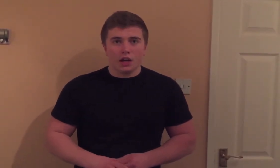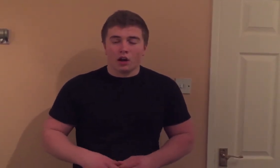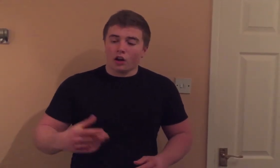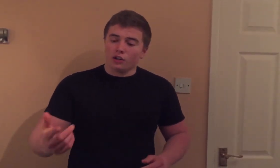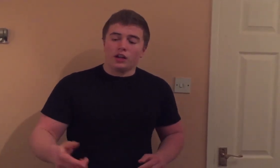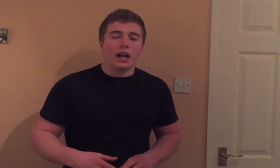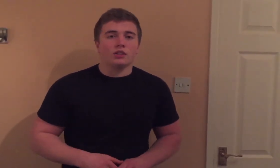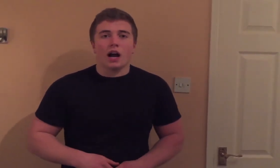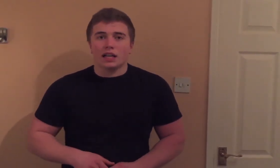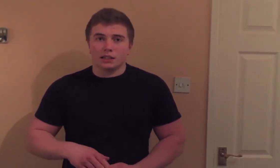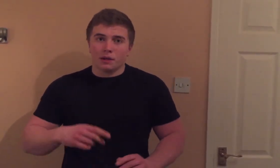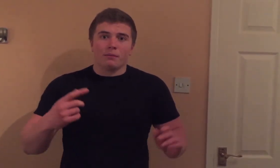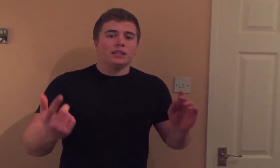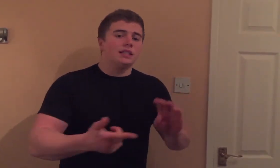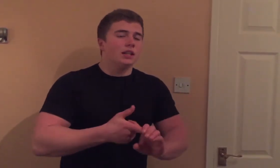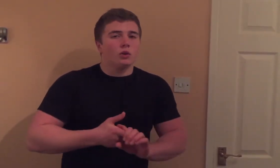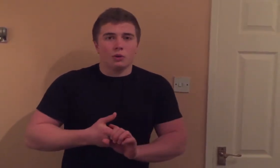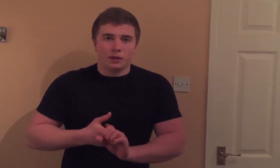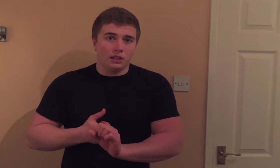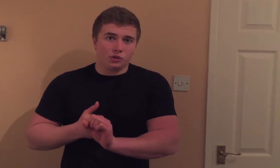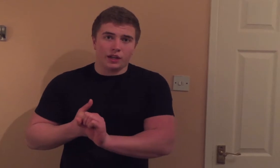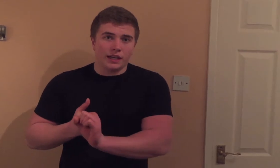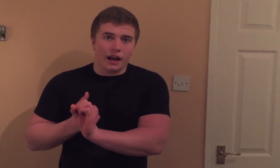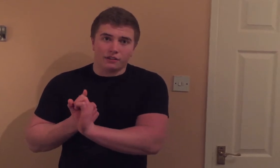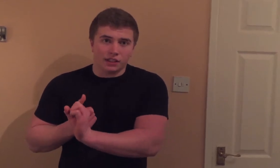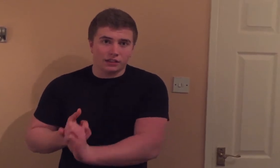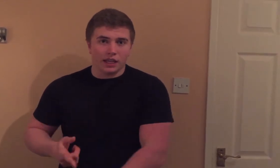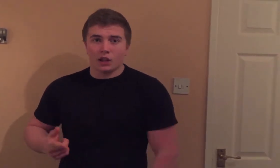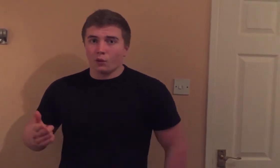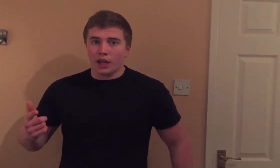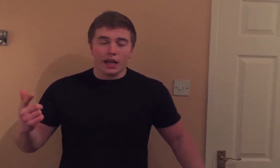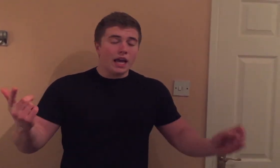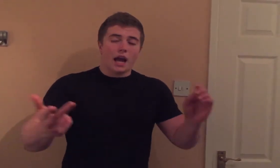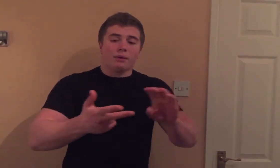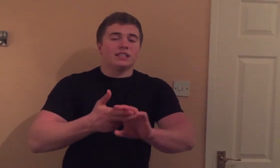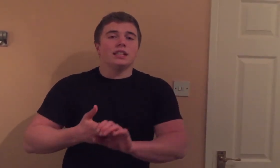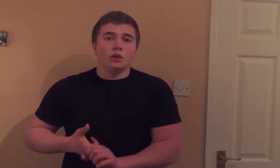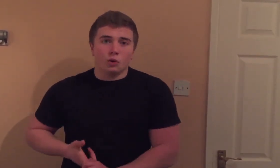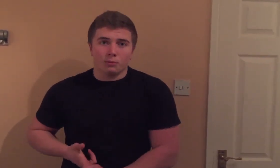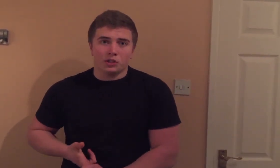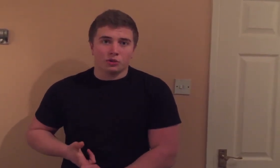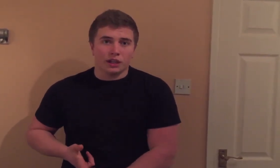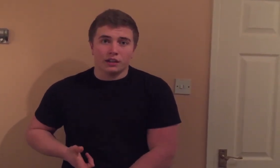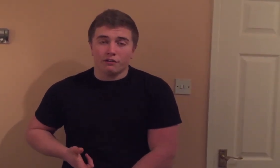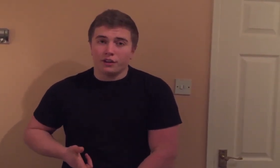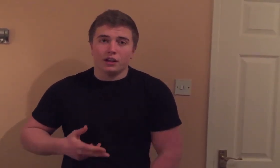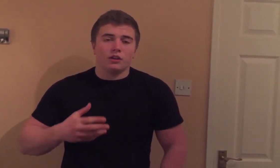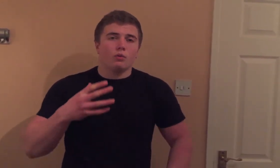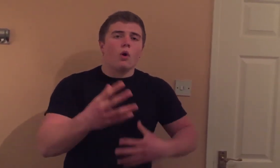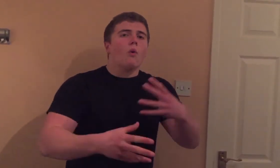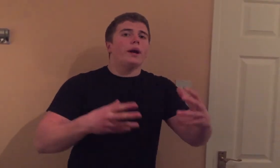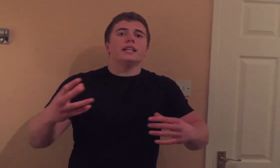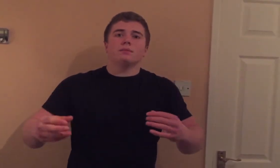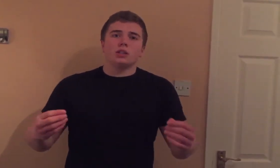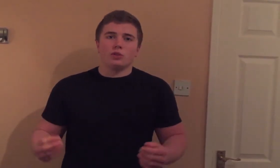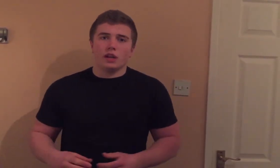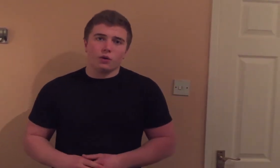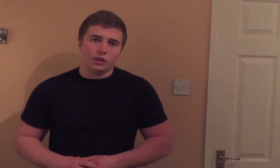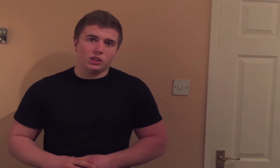Now a lot of you guys are asking me, am I still going to be training every single day of the week? Am I still going to be training the failure? What way is my training going to